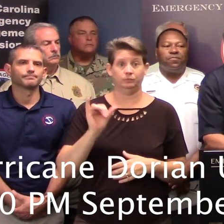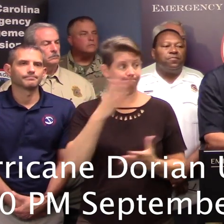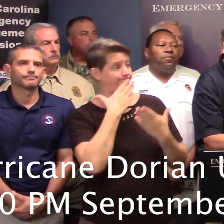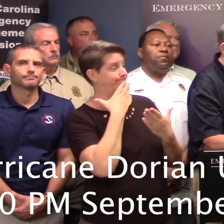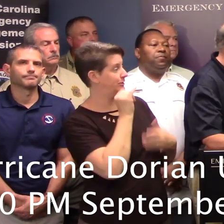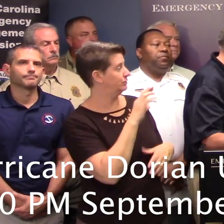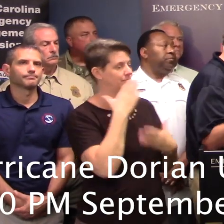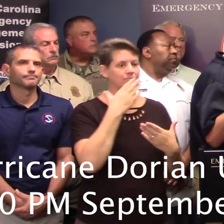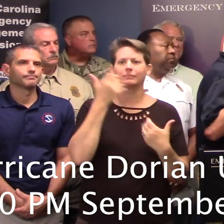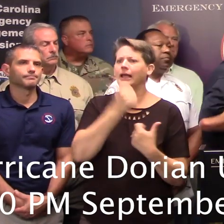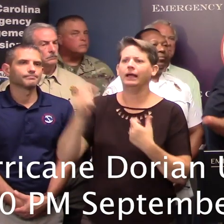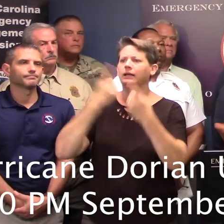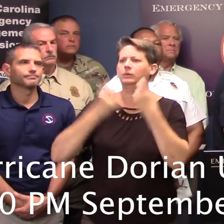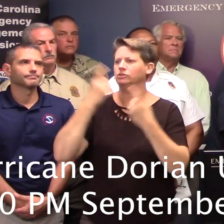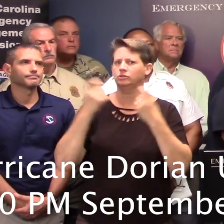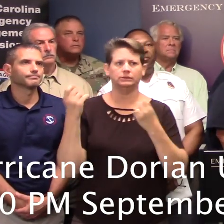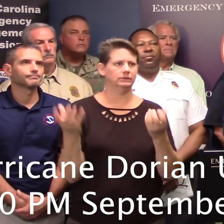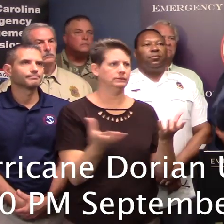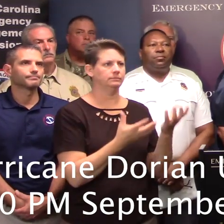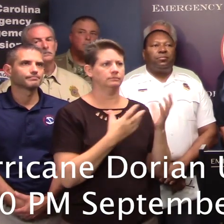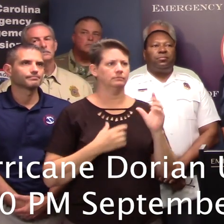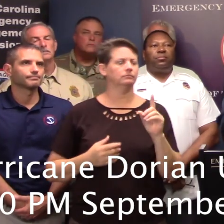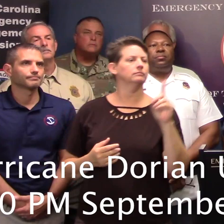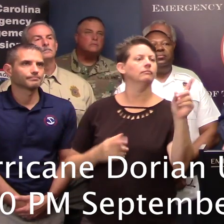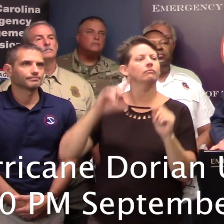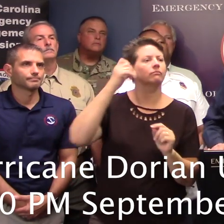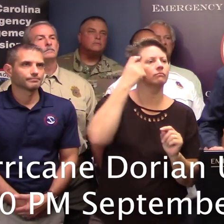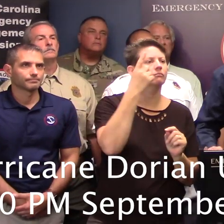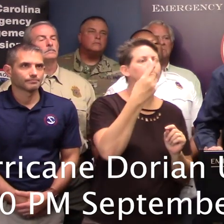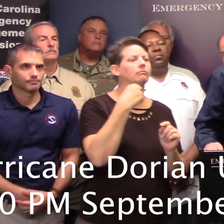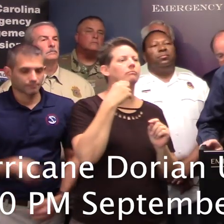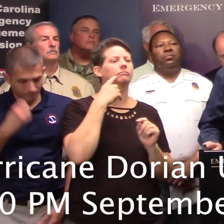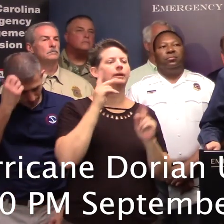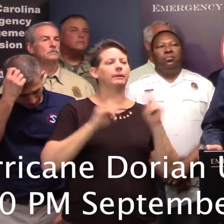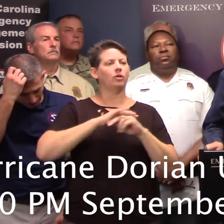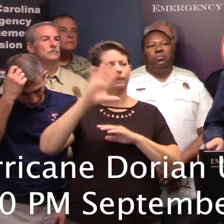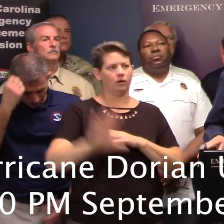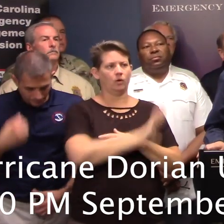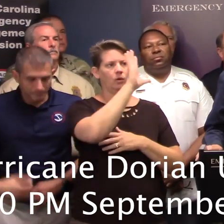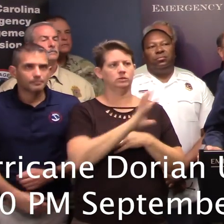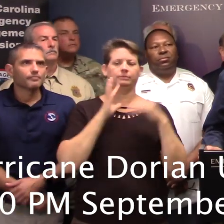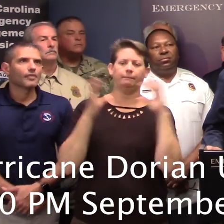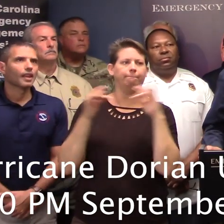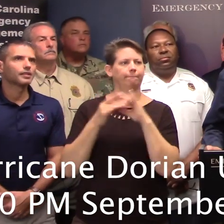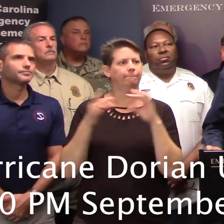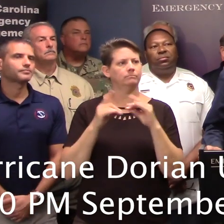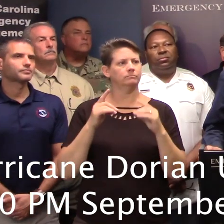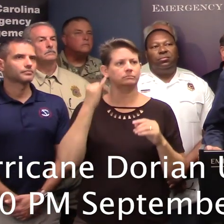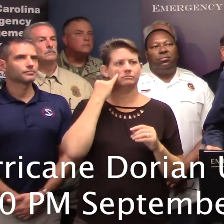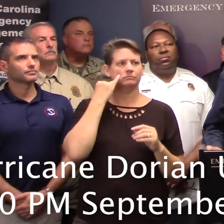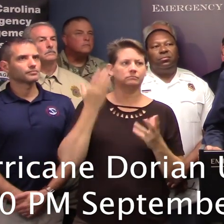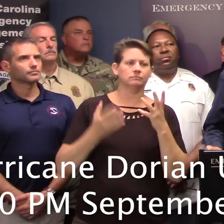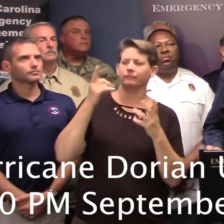Thank you, sir. Thank you very much. Are there any questions? Yes, Folks on the coast have been making remarks about whether